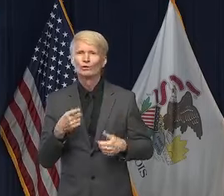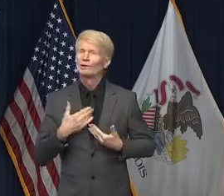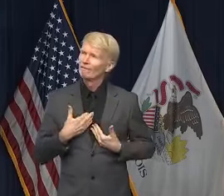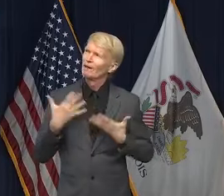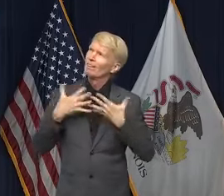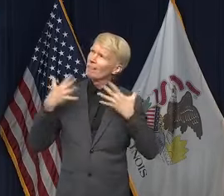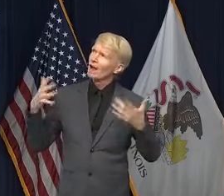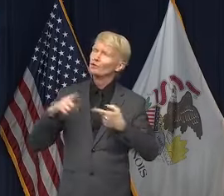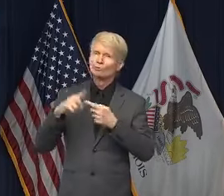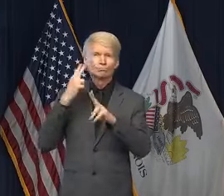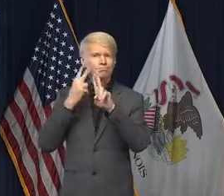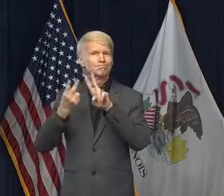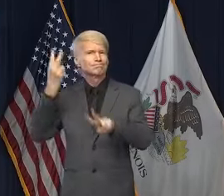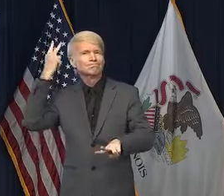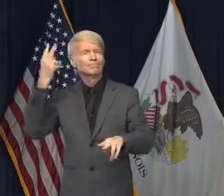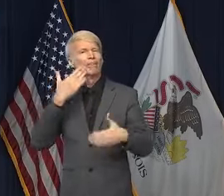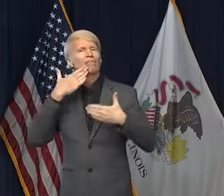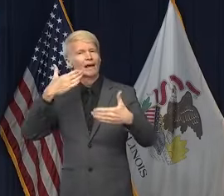to be thankful for.